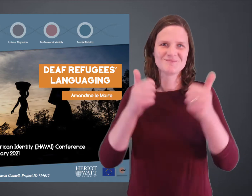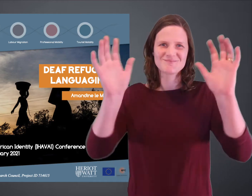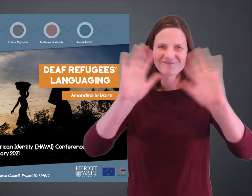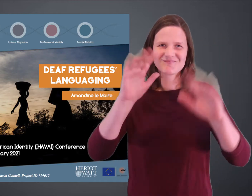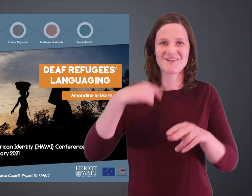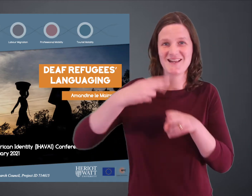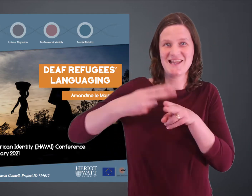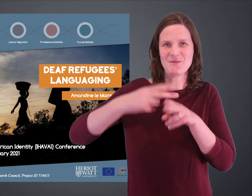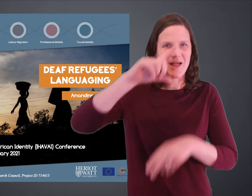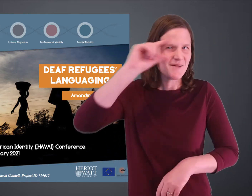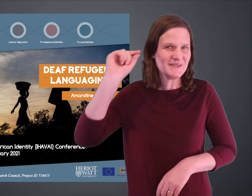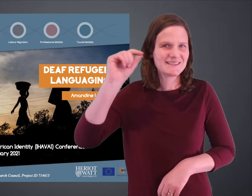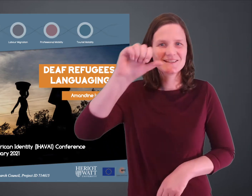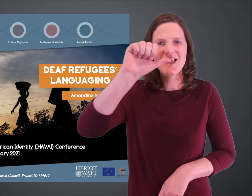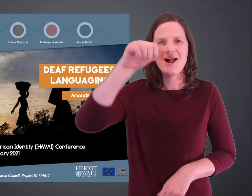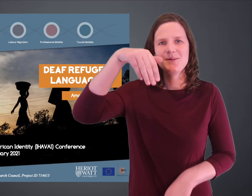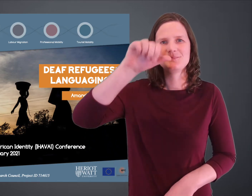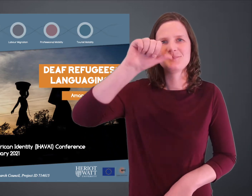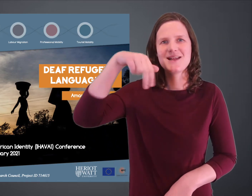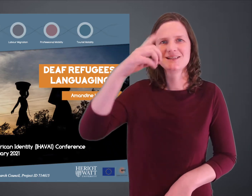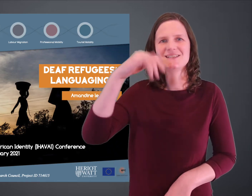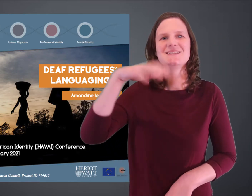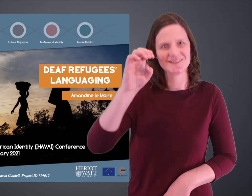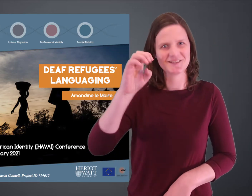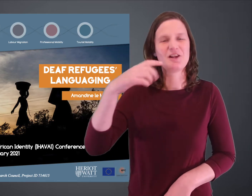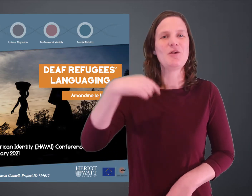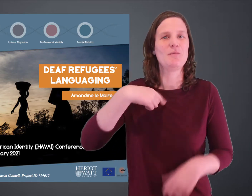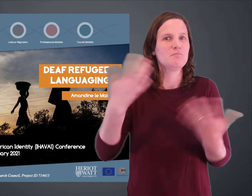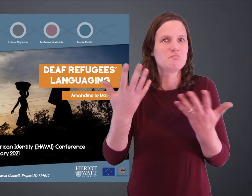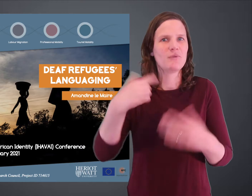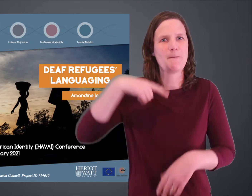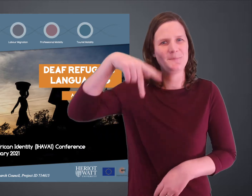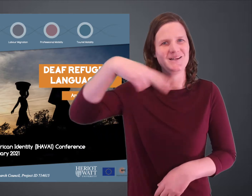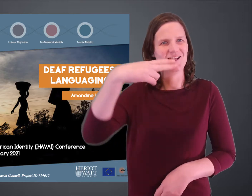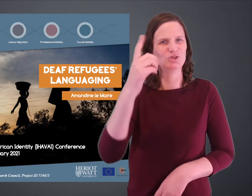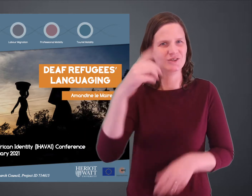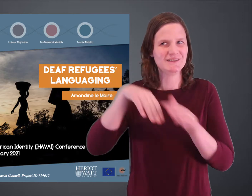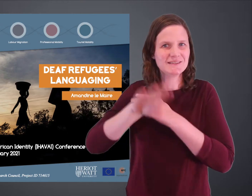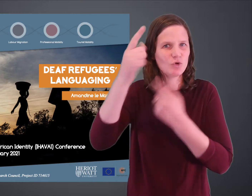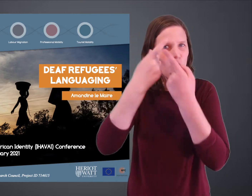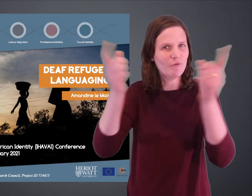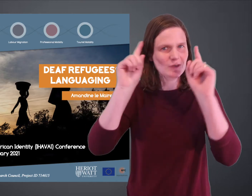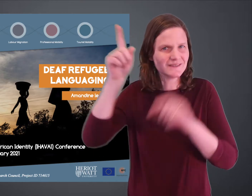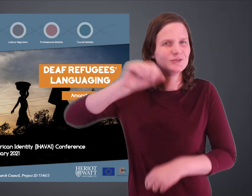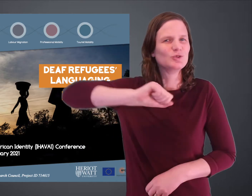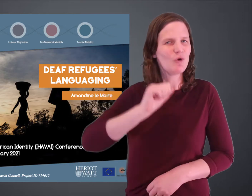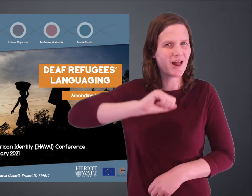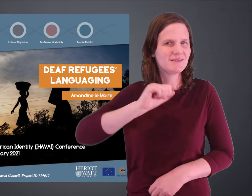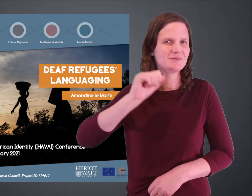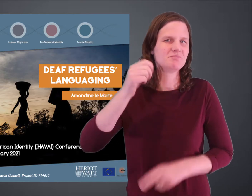Hi everybody. My name is Amandine Le Maire. I'm a PhD student at a university in